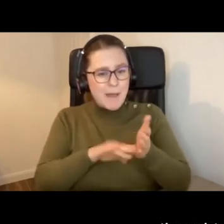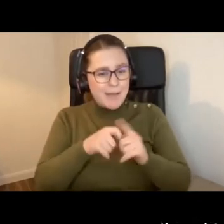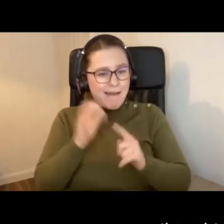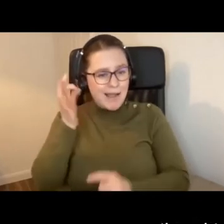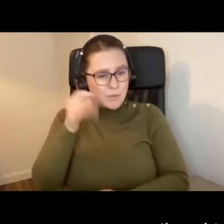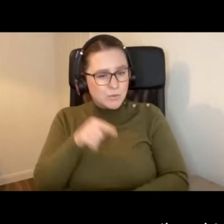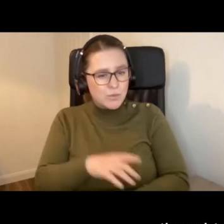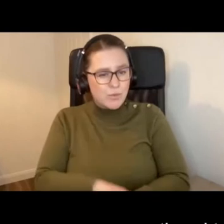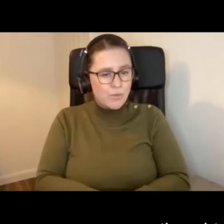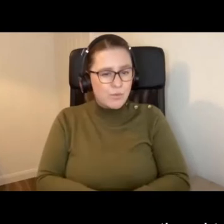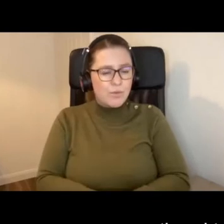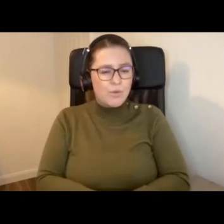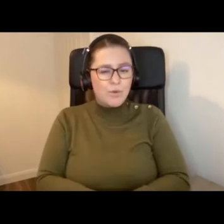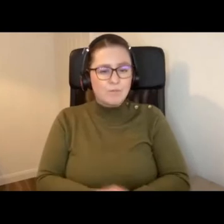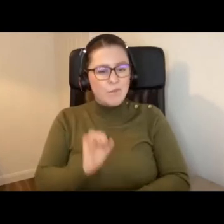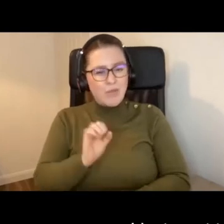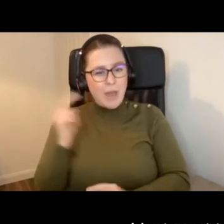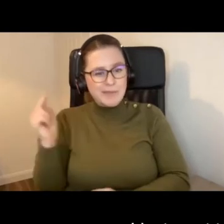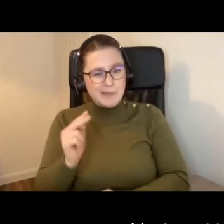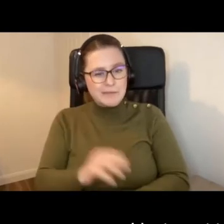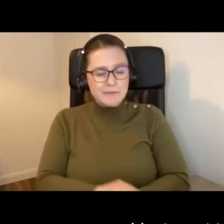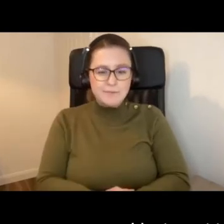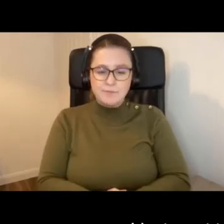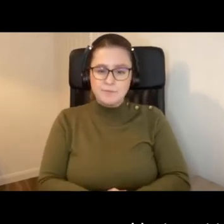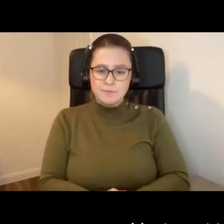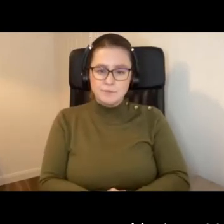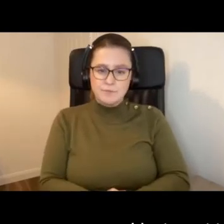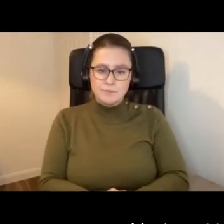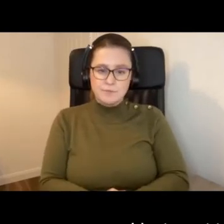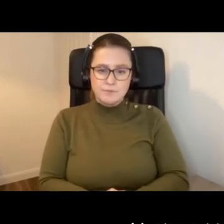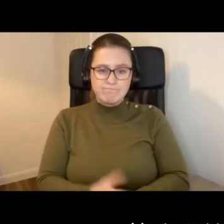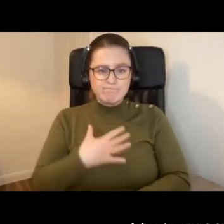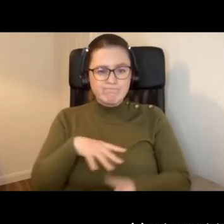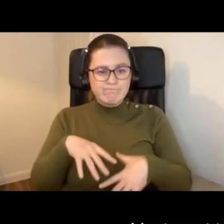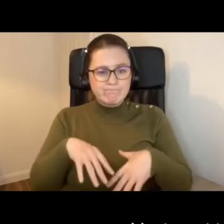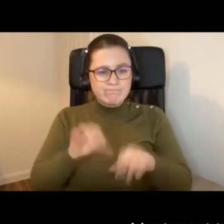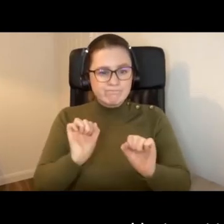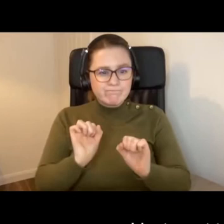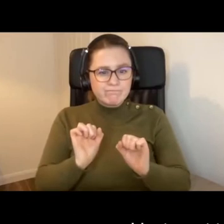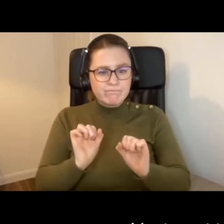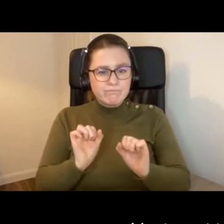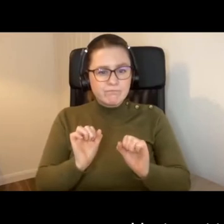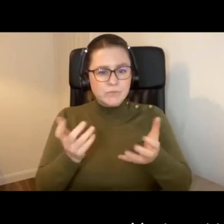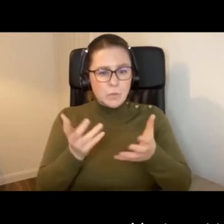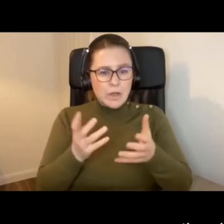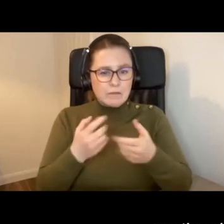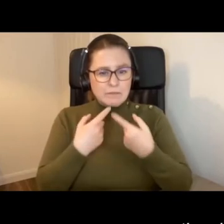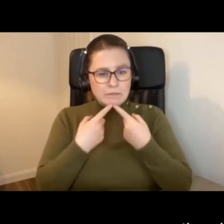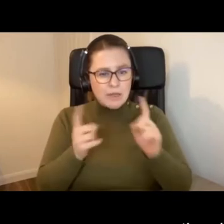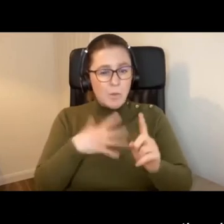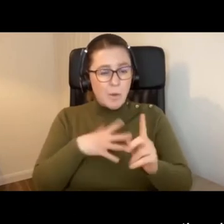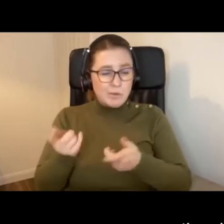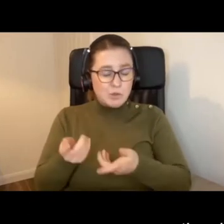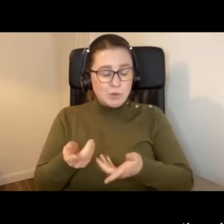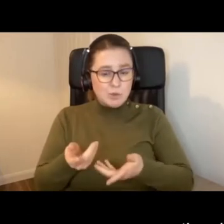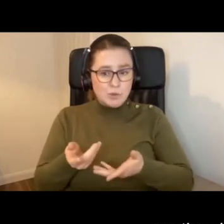Council perspective. I just want to start by saying that what I want to bring